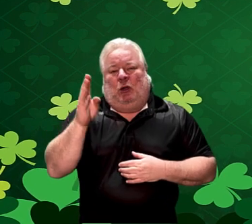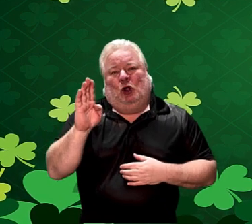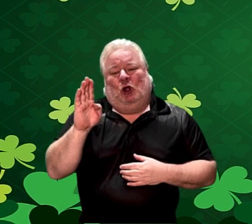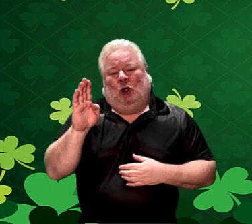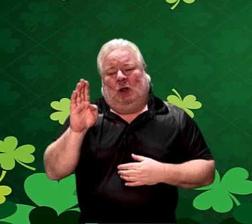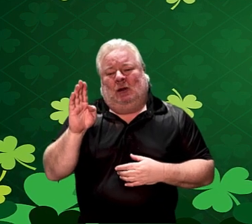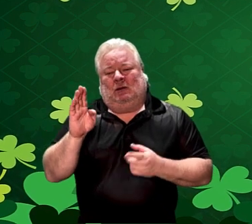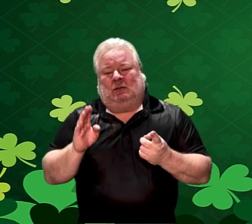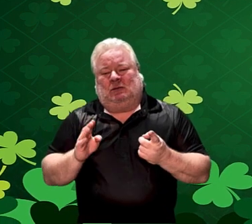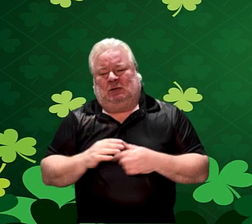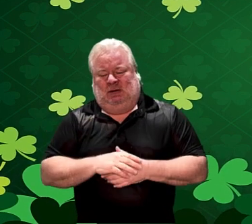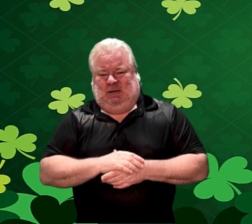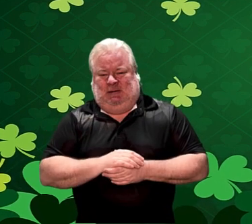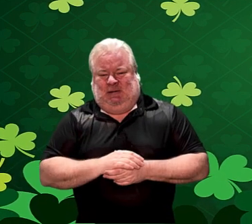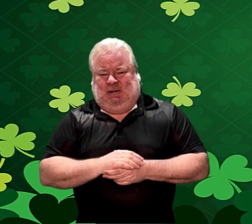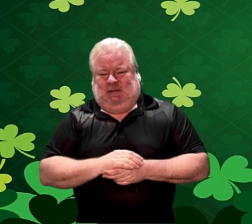blue.